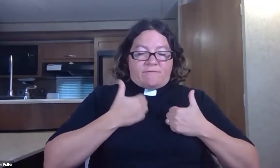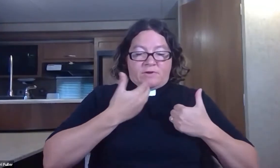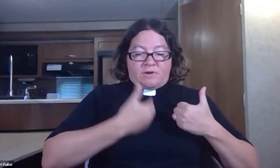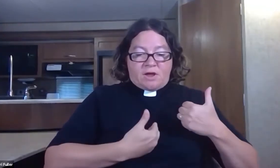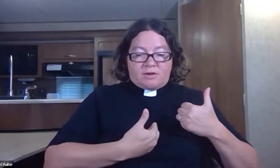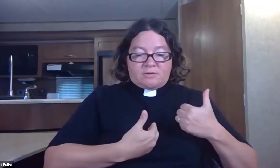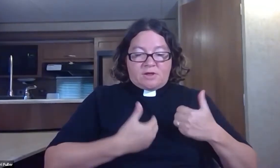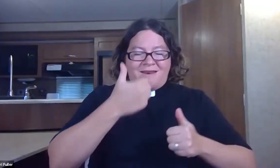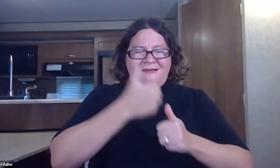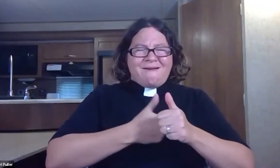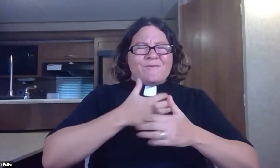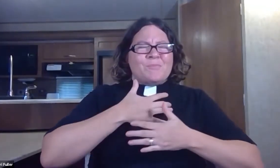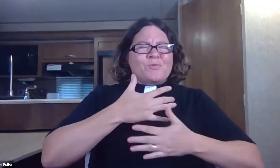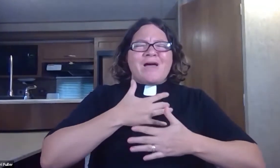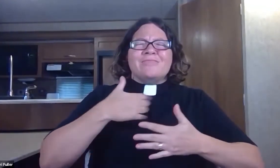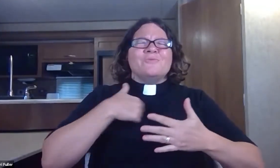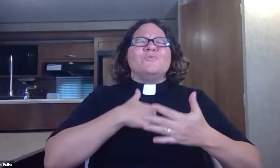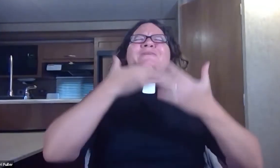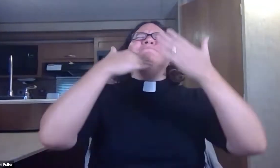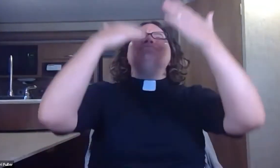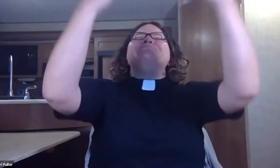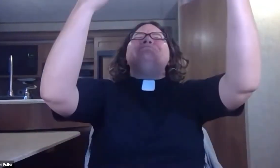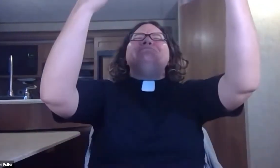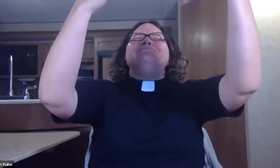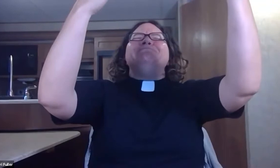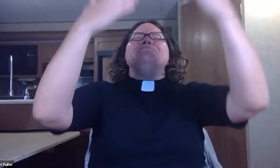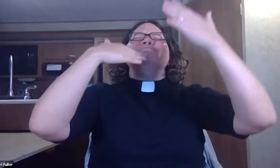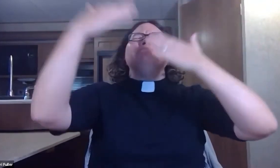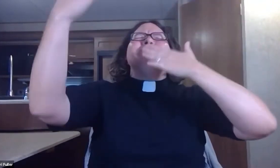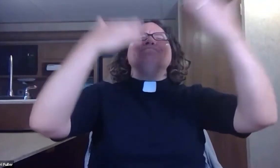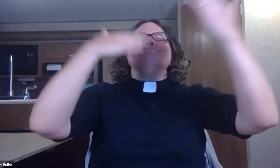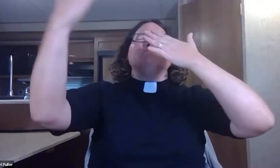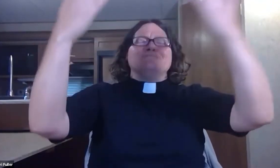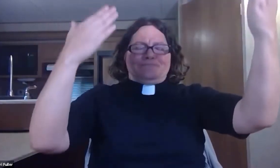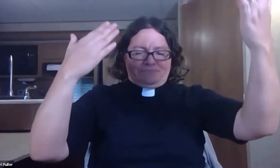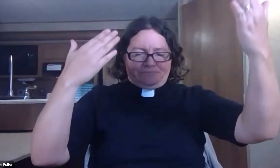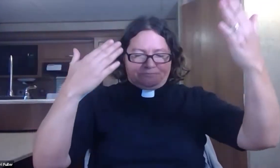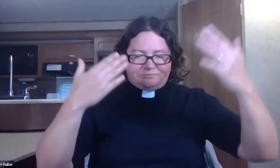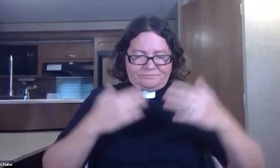God you breathed life into us and with every breath we thank you